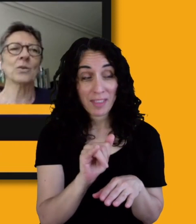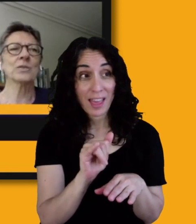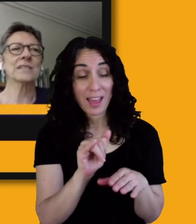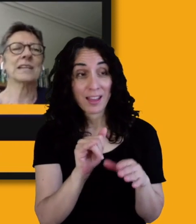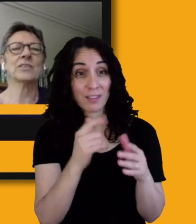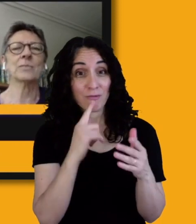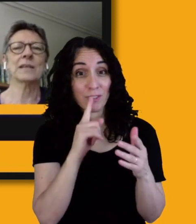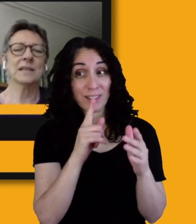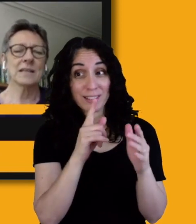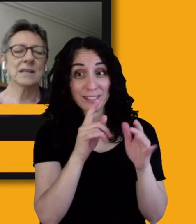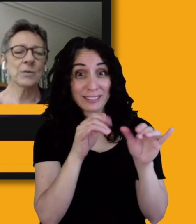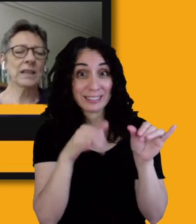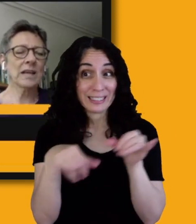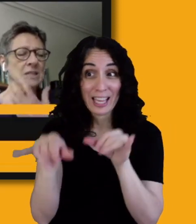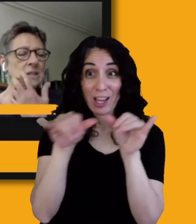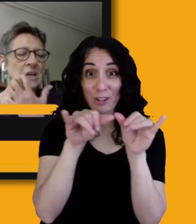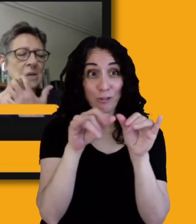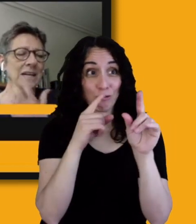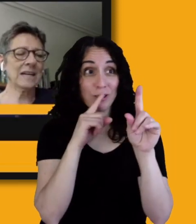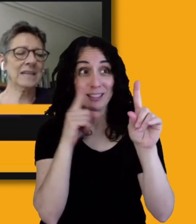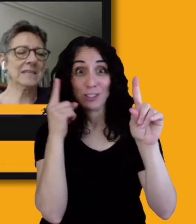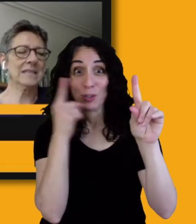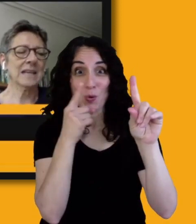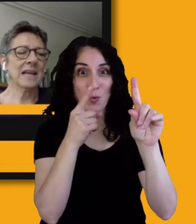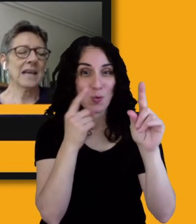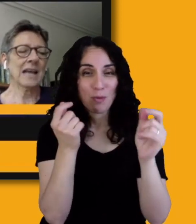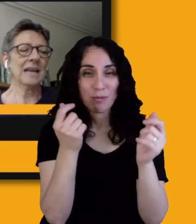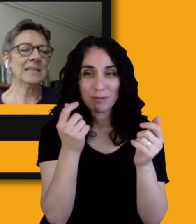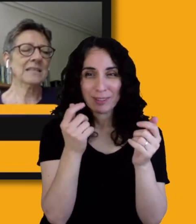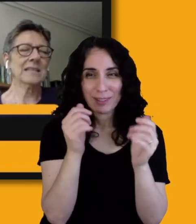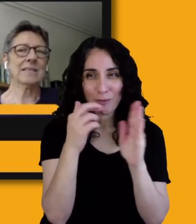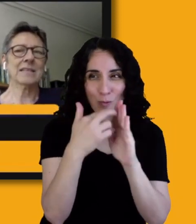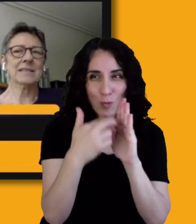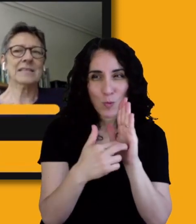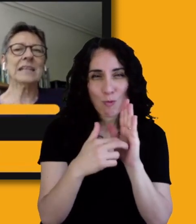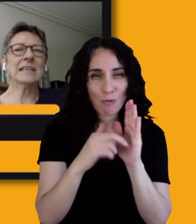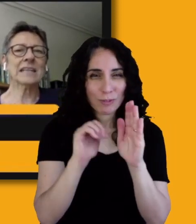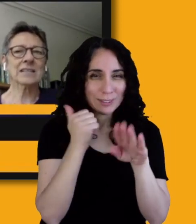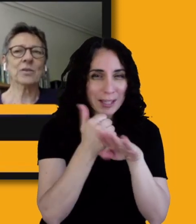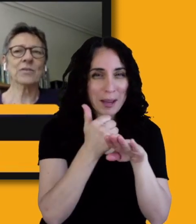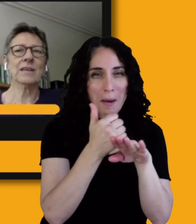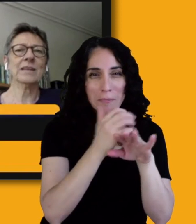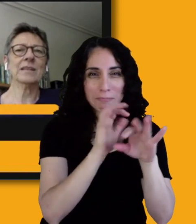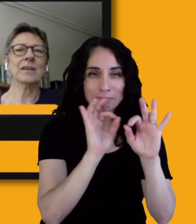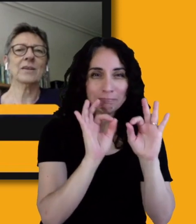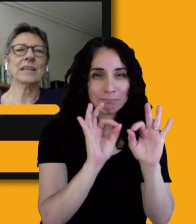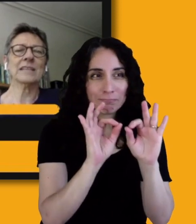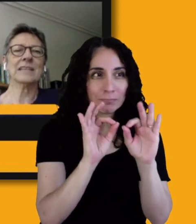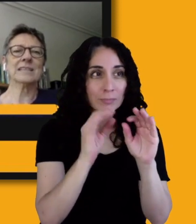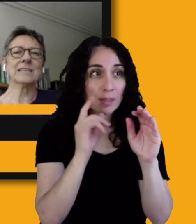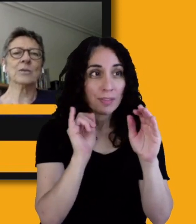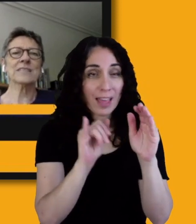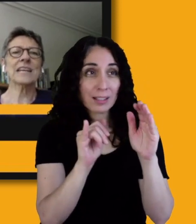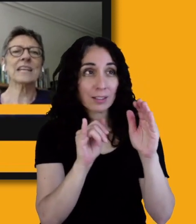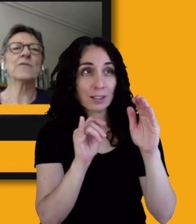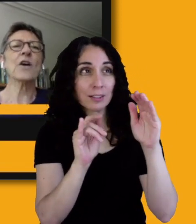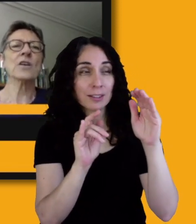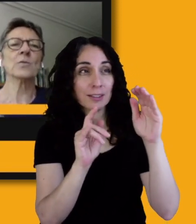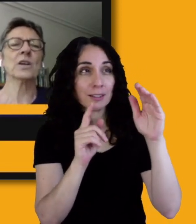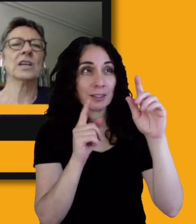standard, but we like to talk about it as, as the, the ceiling. It's sort of the, you know, it's sort of set as far as we're going to